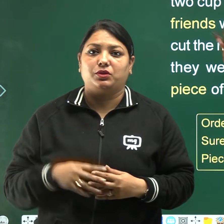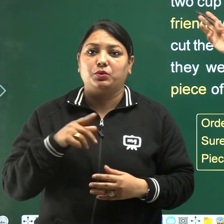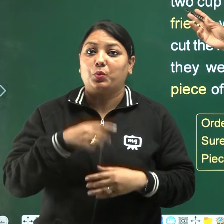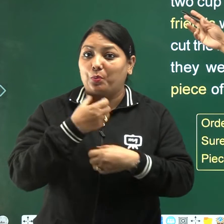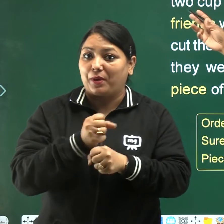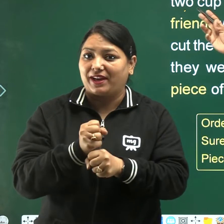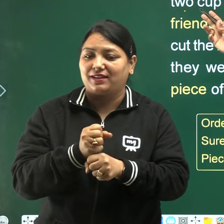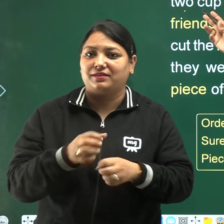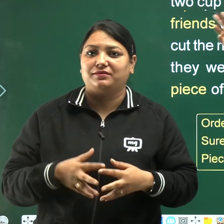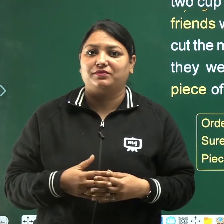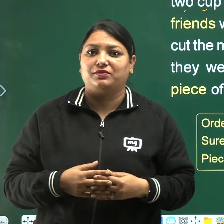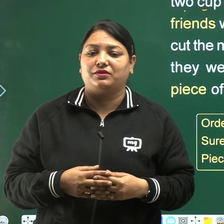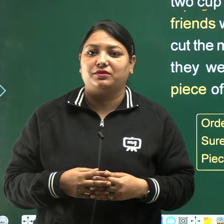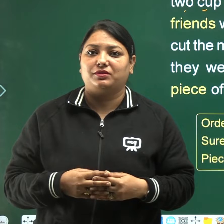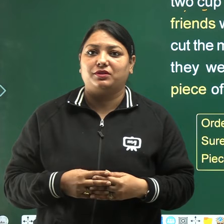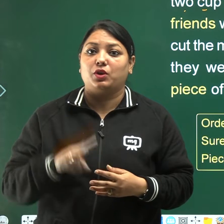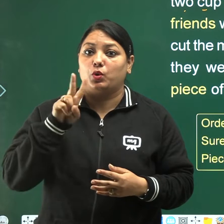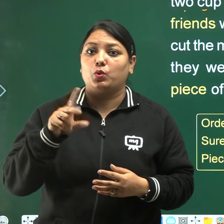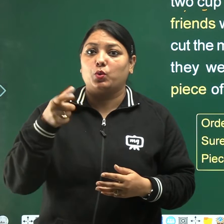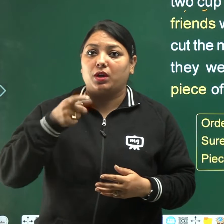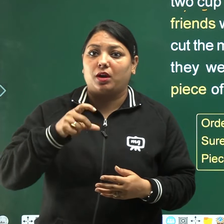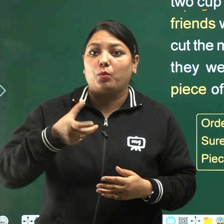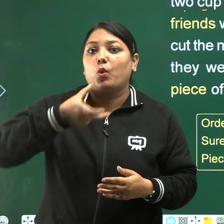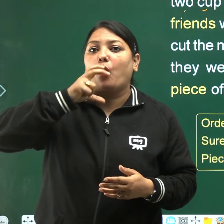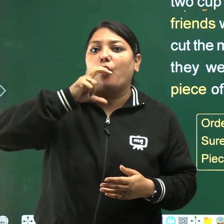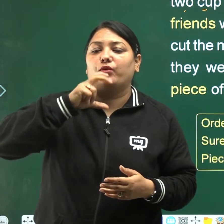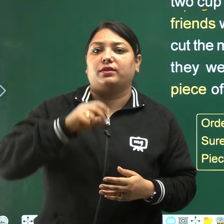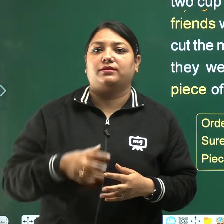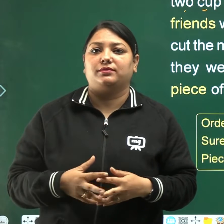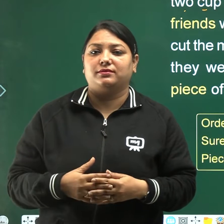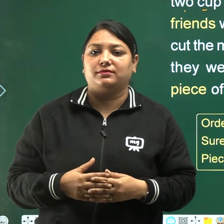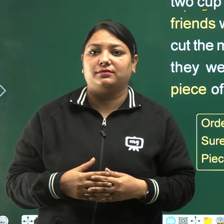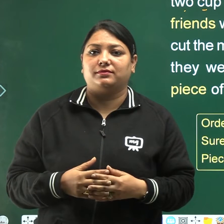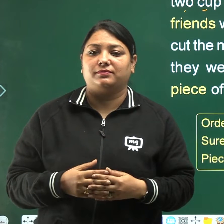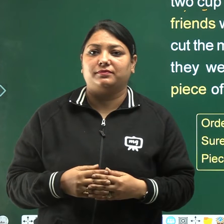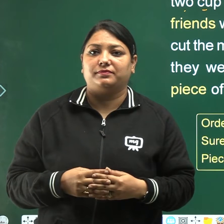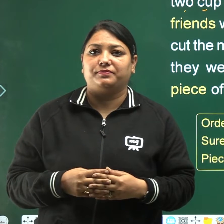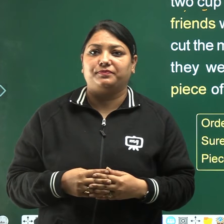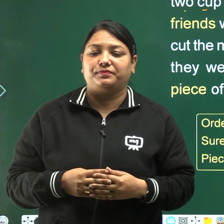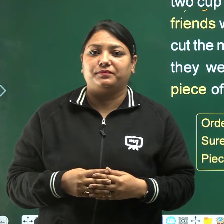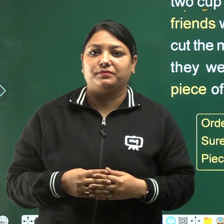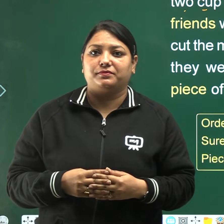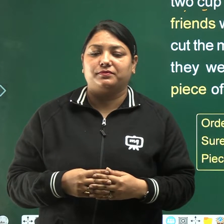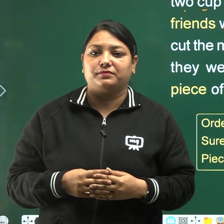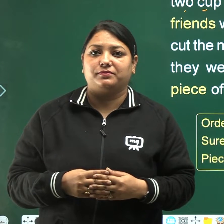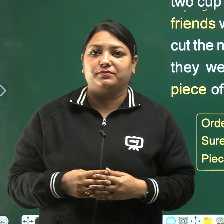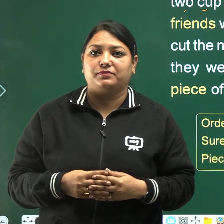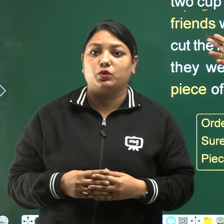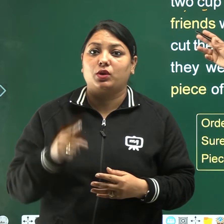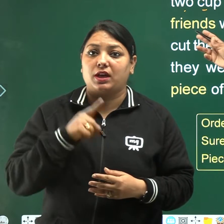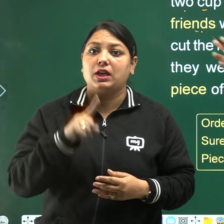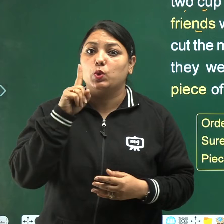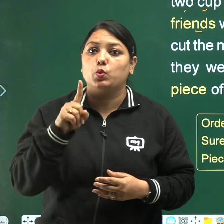two cups of coffee too, as one of his